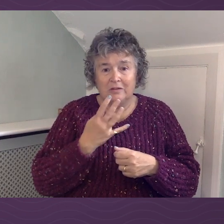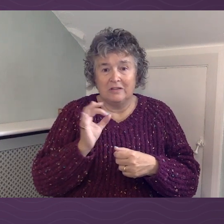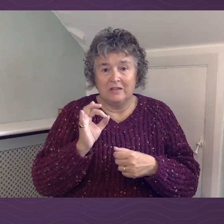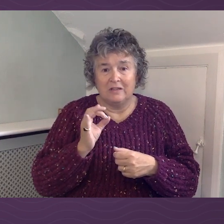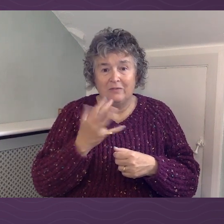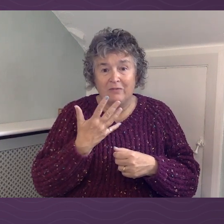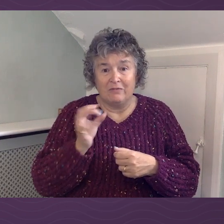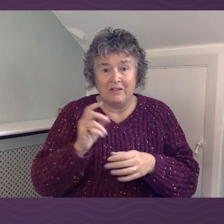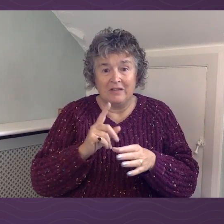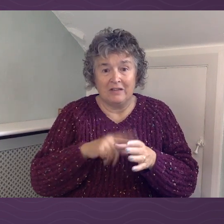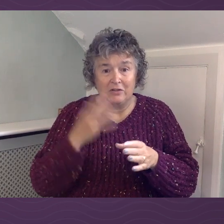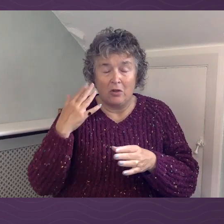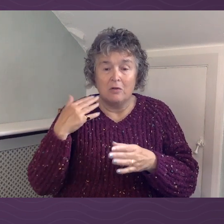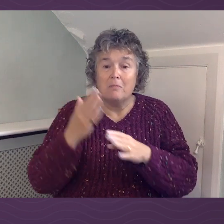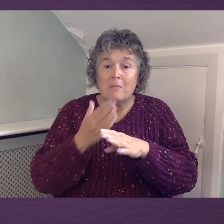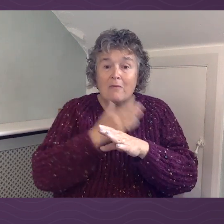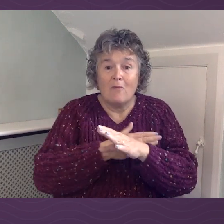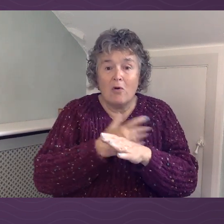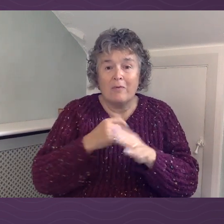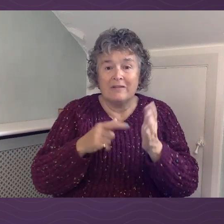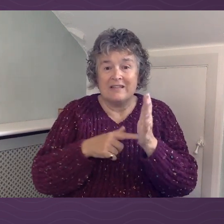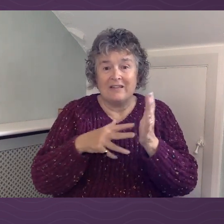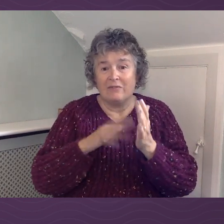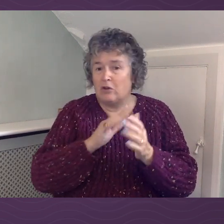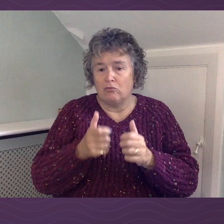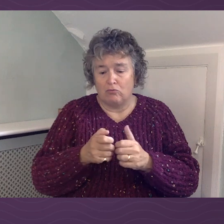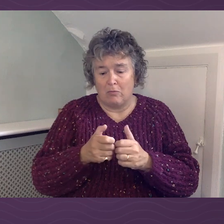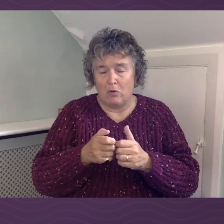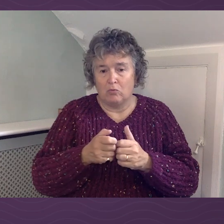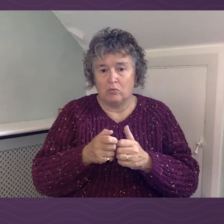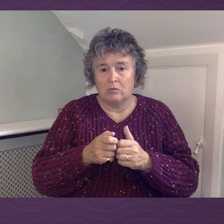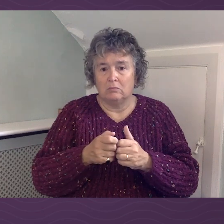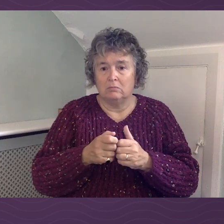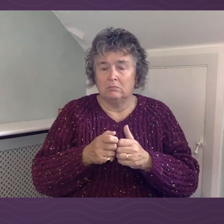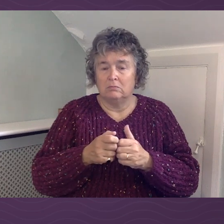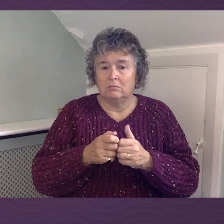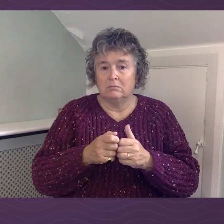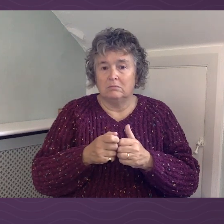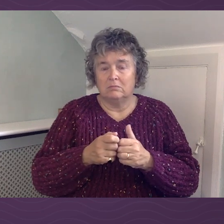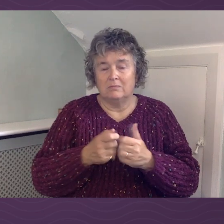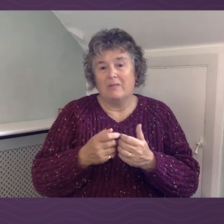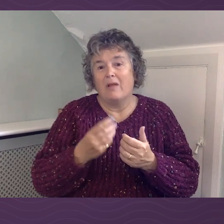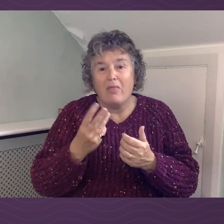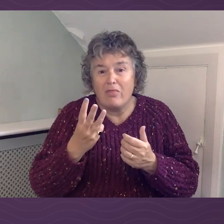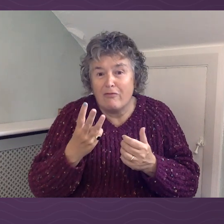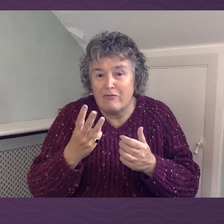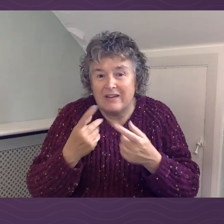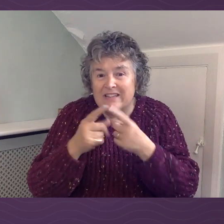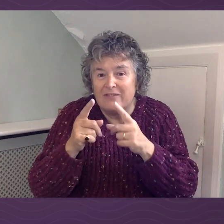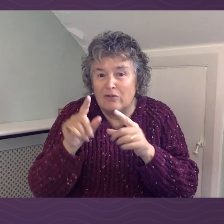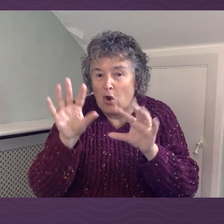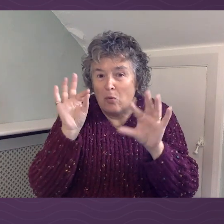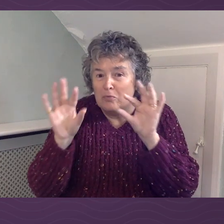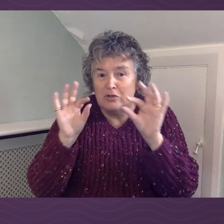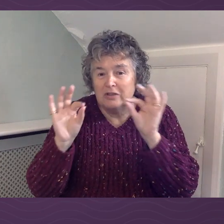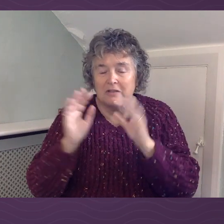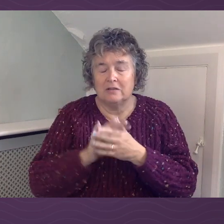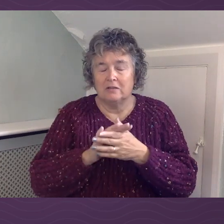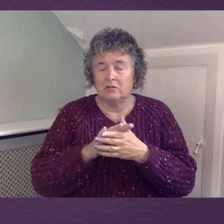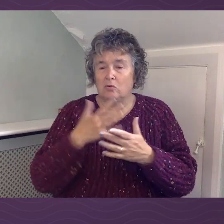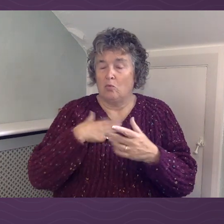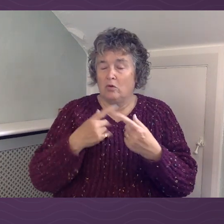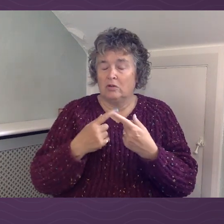And before that, we had, believe it or not, a TV with no remote control. I mean, there were only three channels on it at the time. And if you